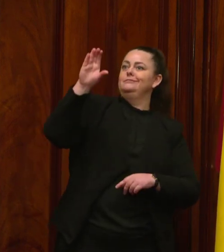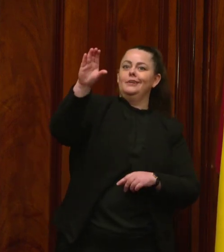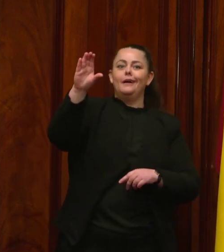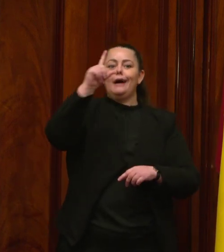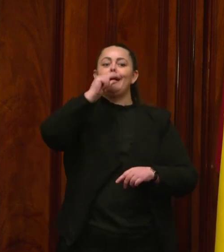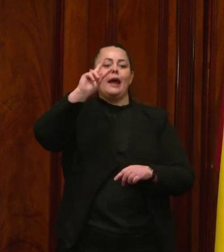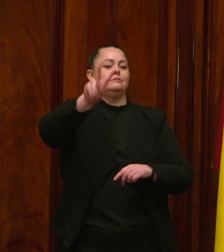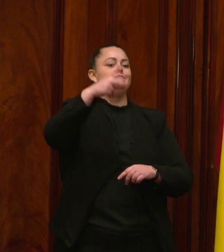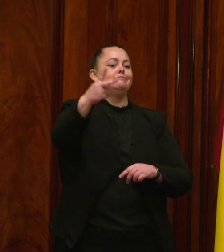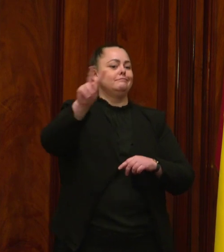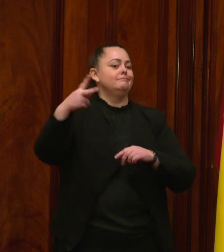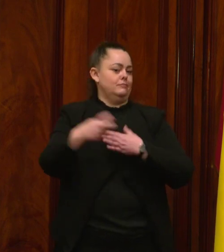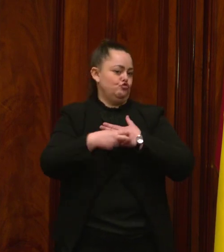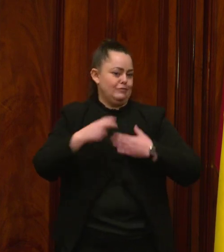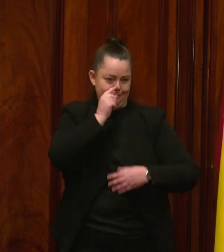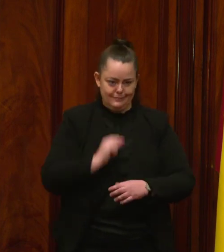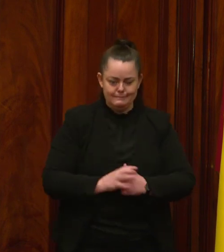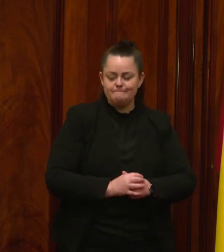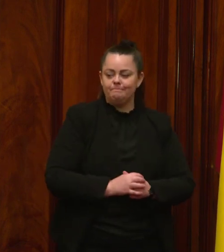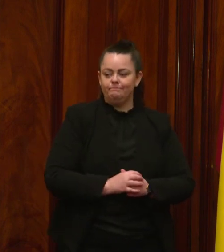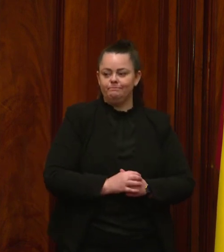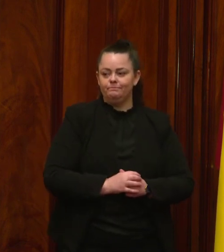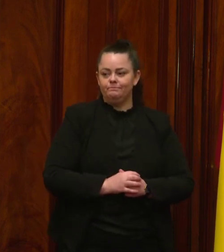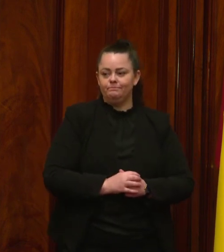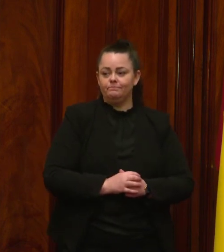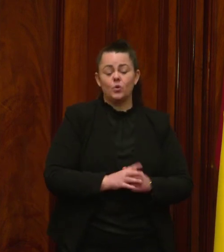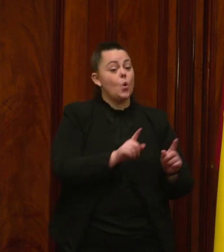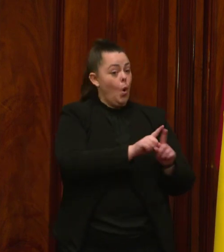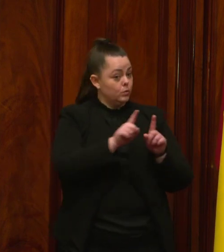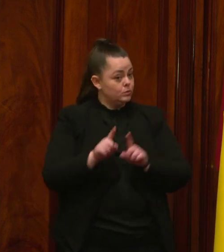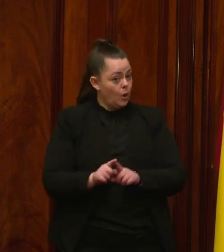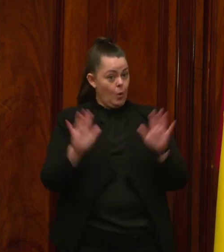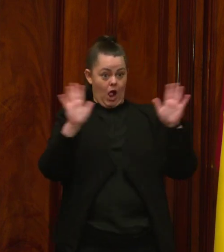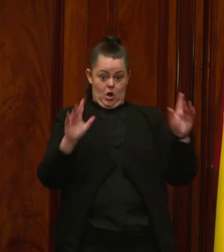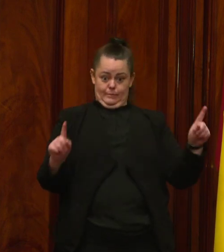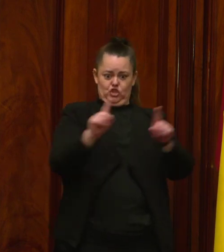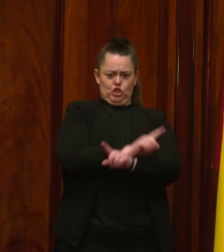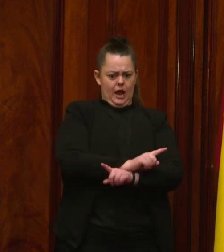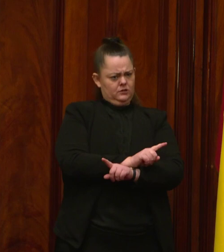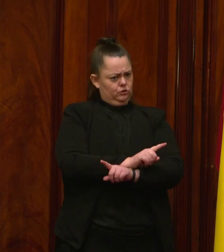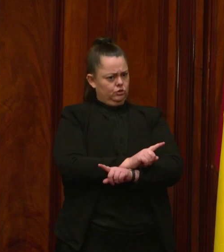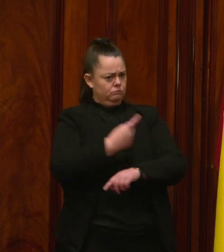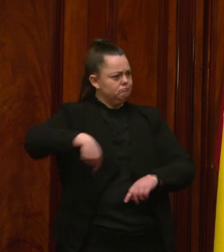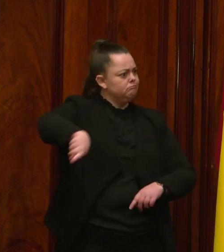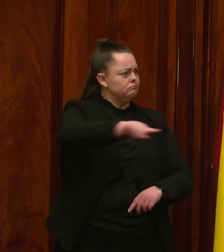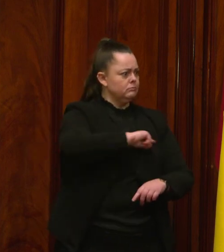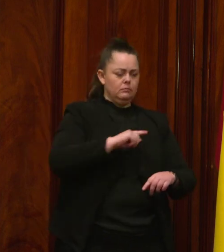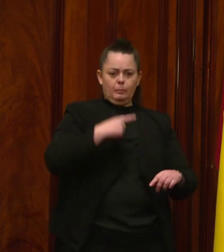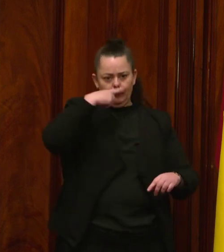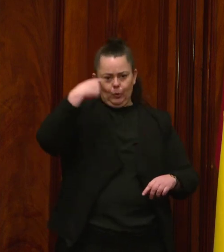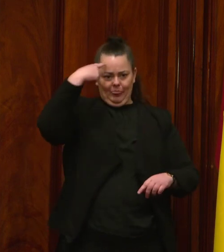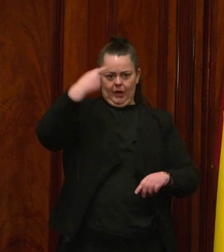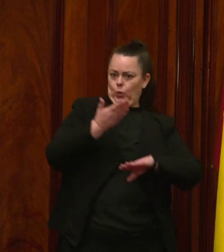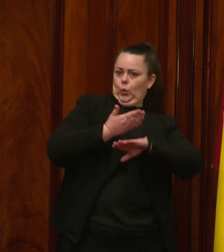defining issue of our time but this is something of a misnomer. It will define other times as well. It will